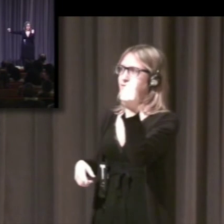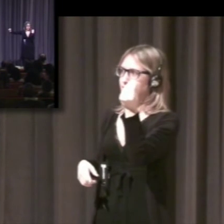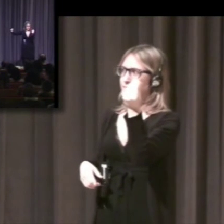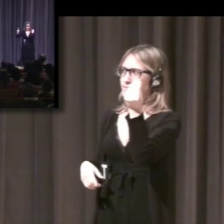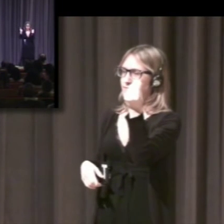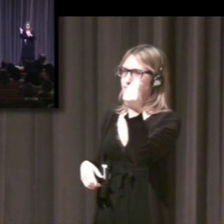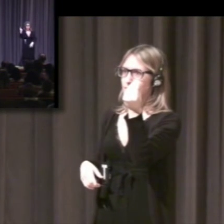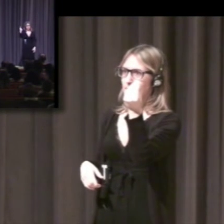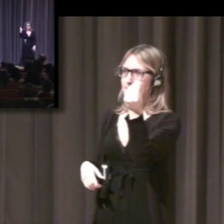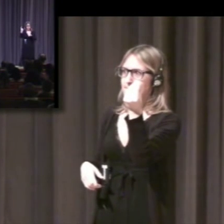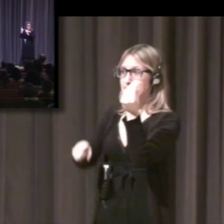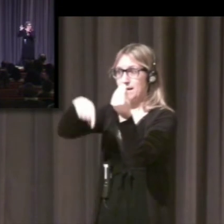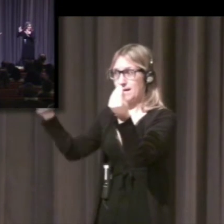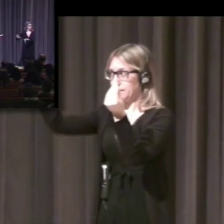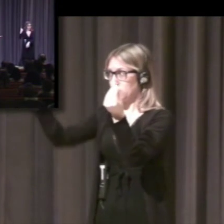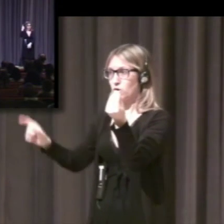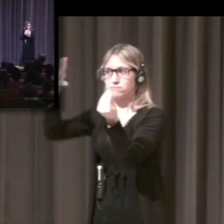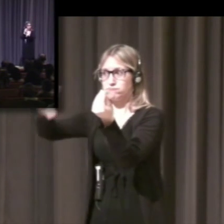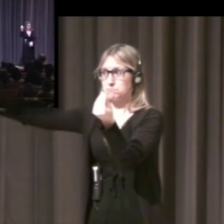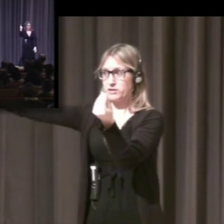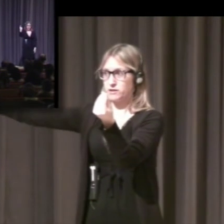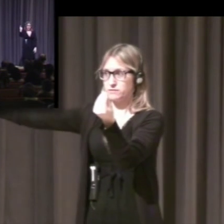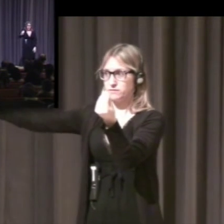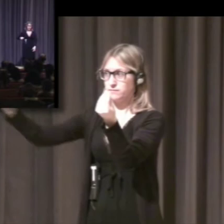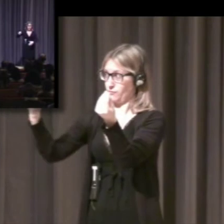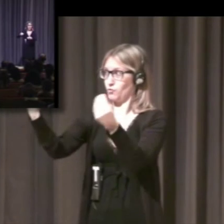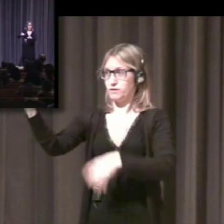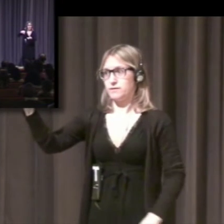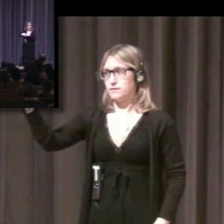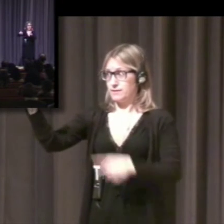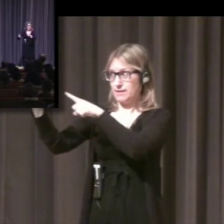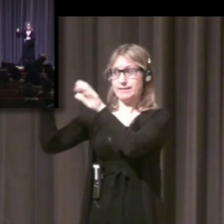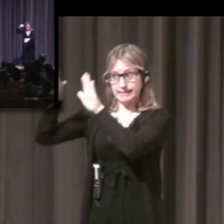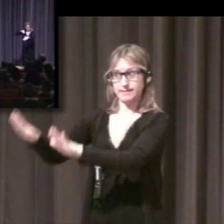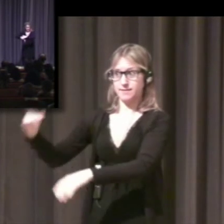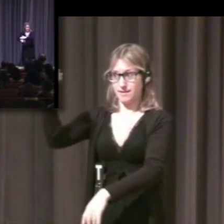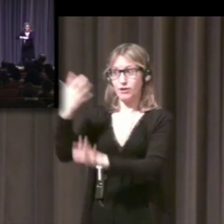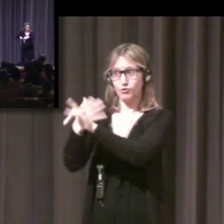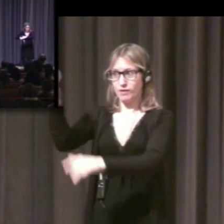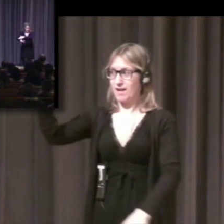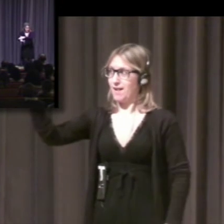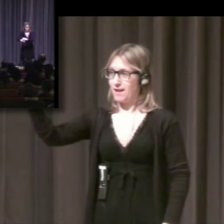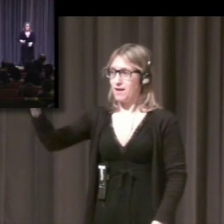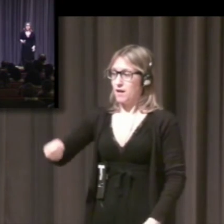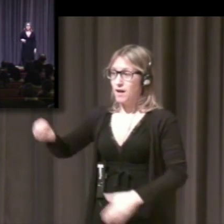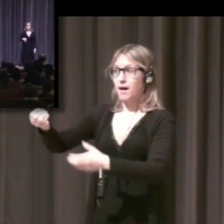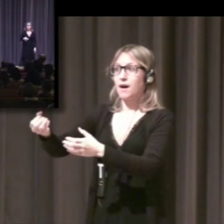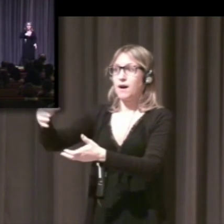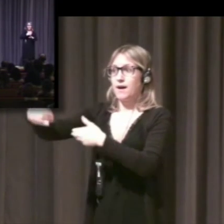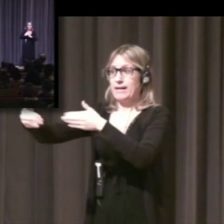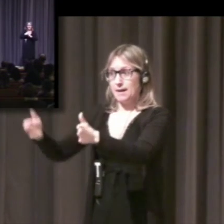toy in a box. Okay, there's many places in the room where the person could hide the toy, but the person hides it in the box.